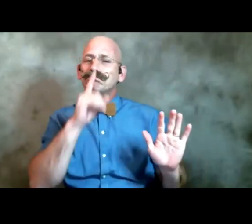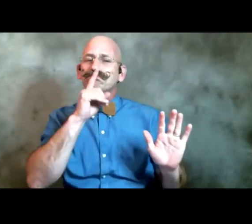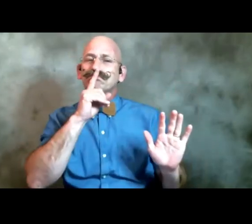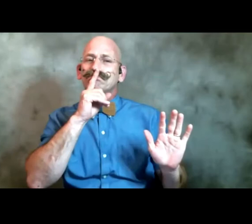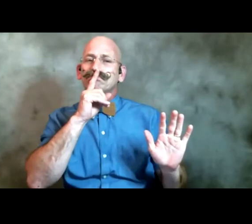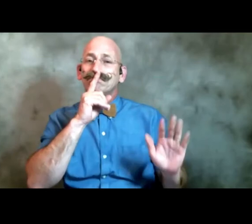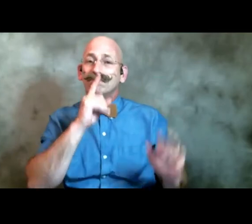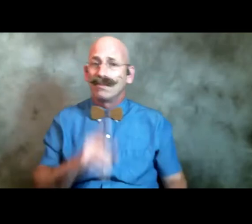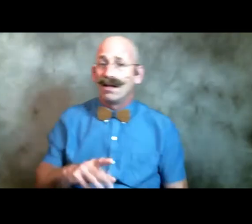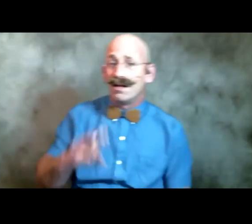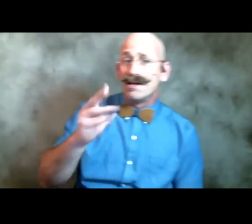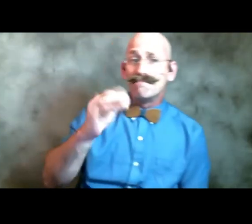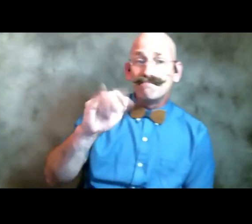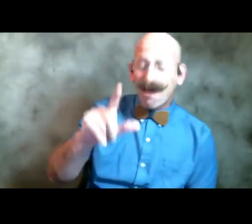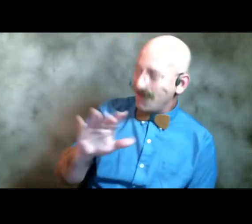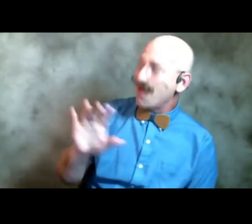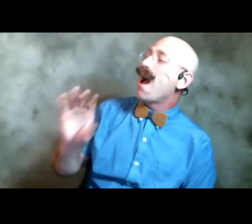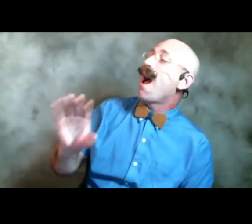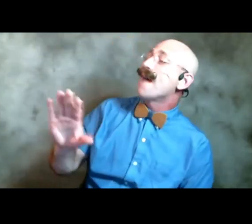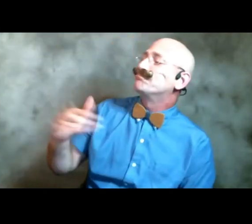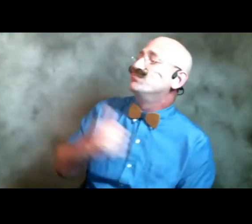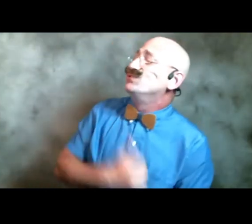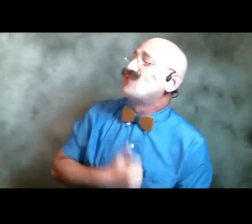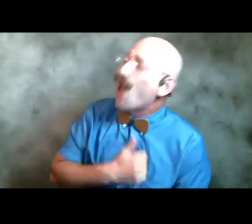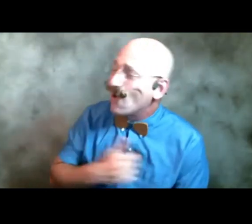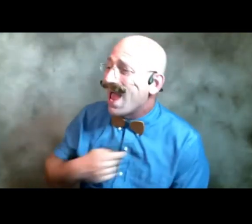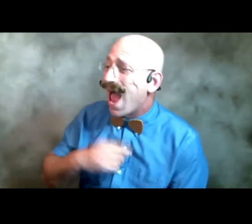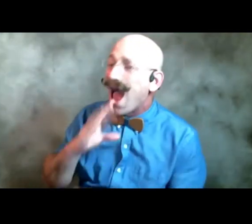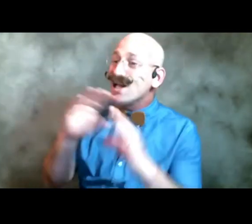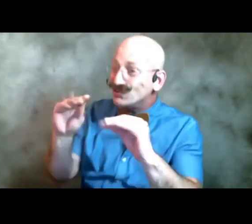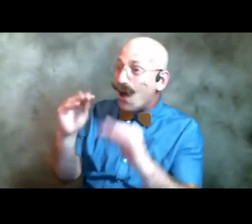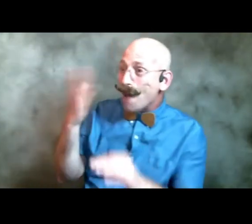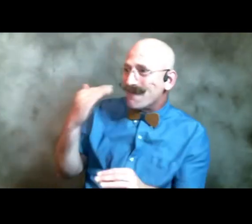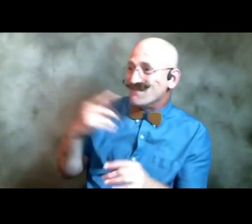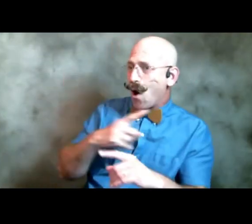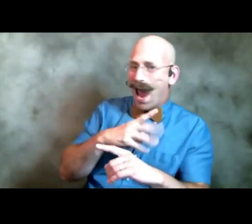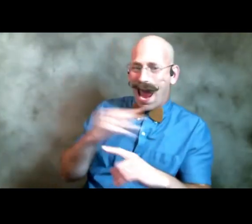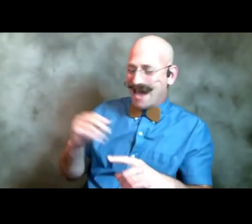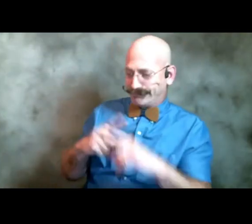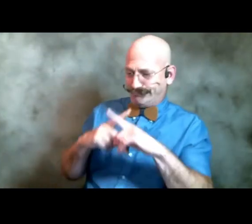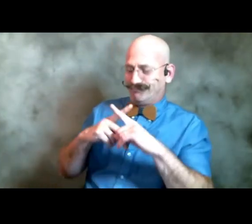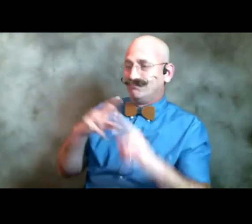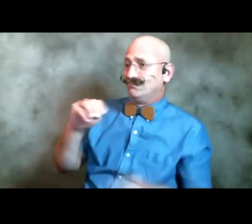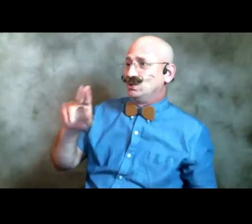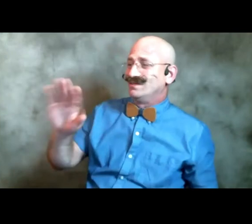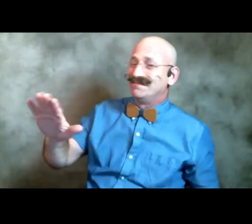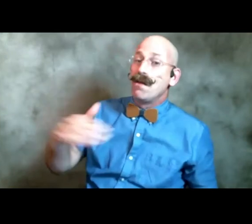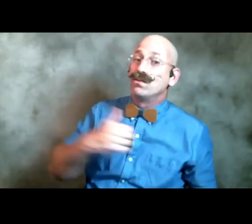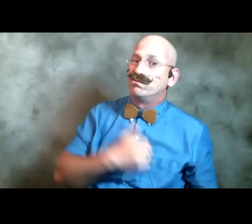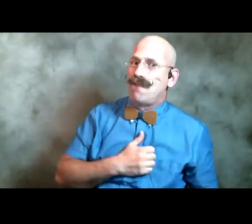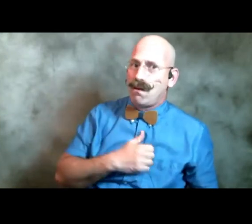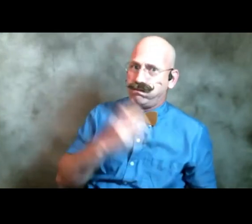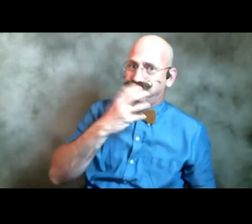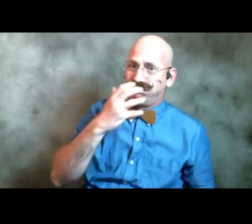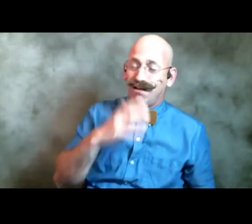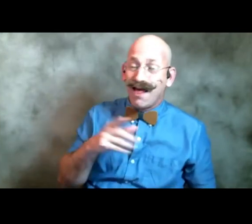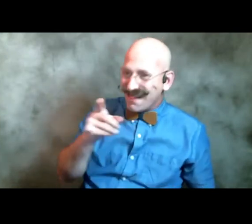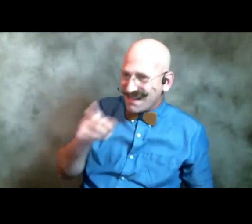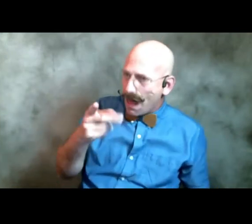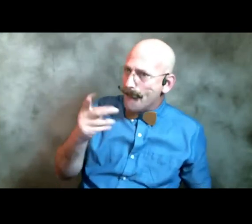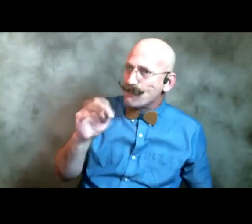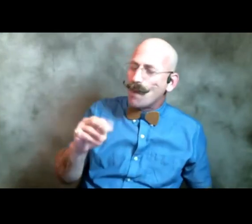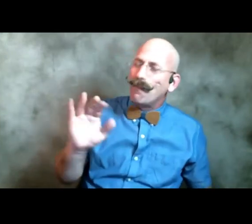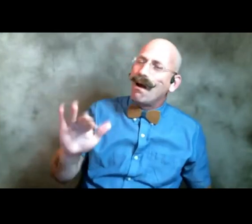dorate uh i i was unmuted before i'm muted rather anyway this one is a quite an interesting poem